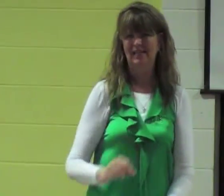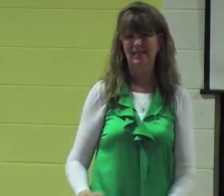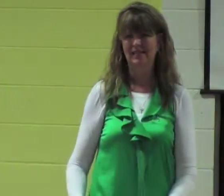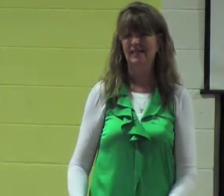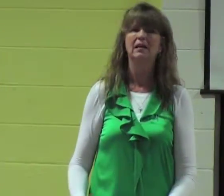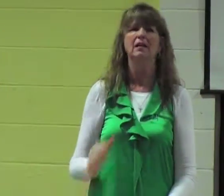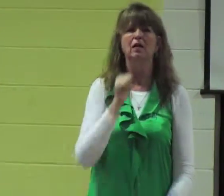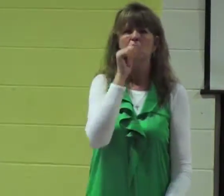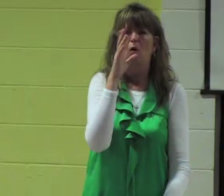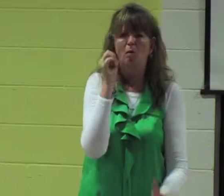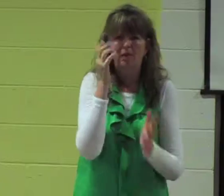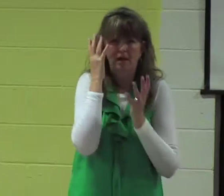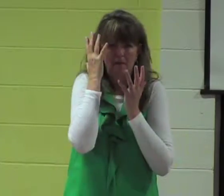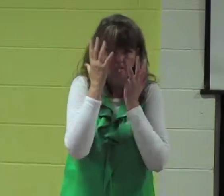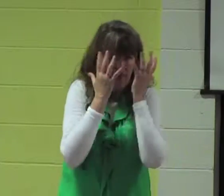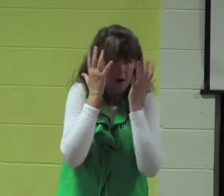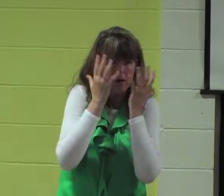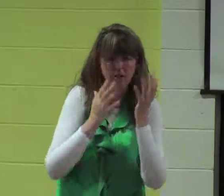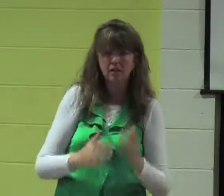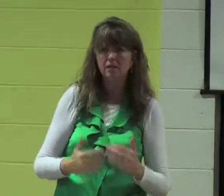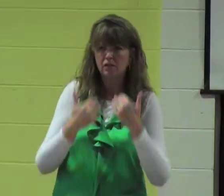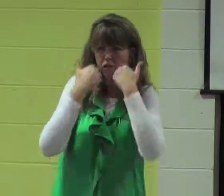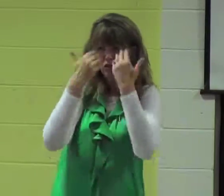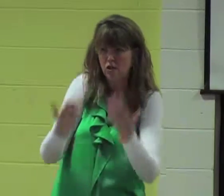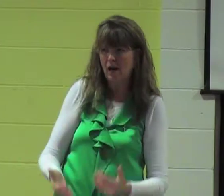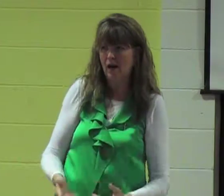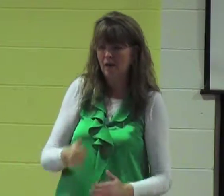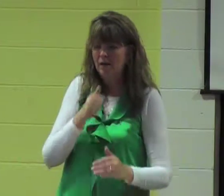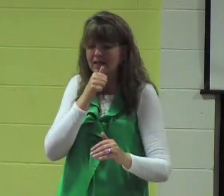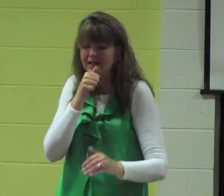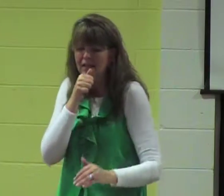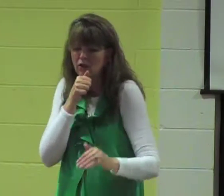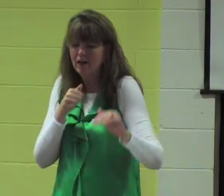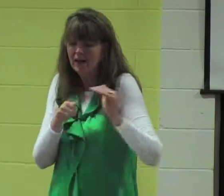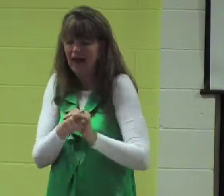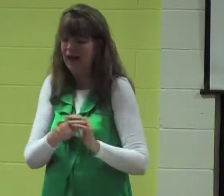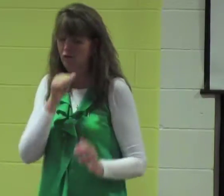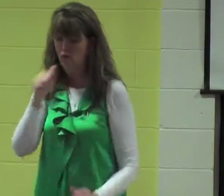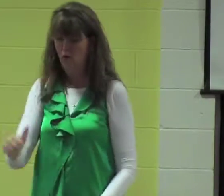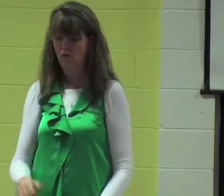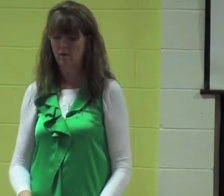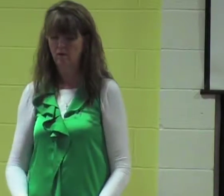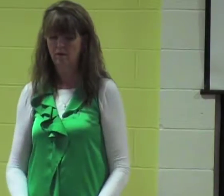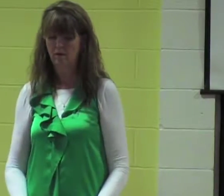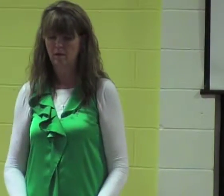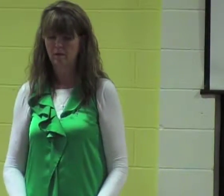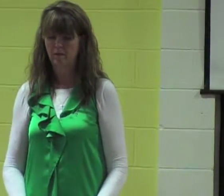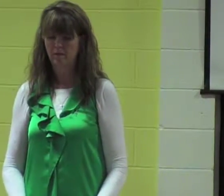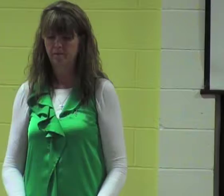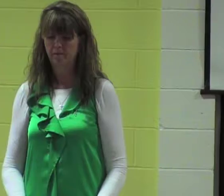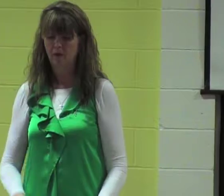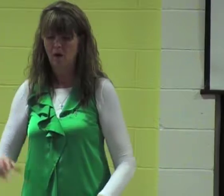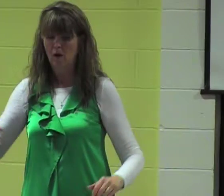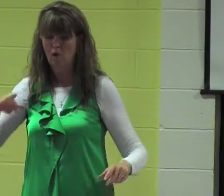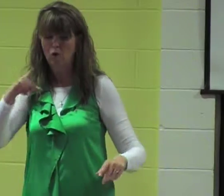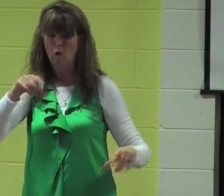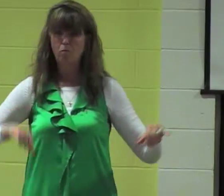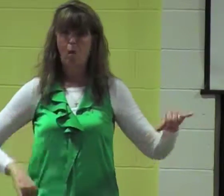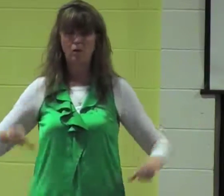believe it act like it speak like it don't be ashamed or shy or live